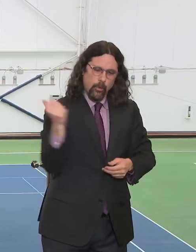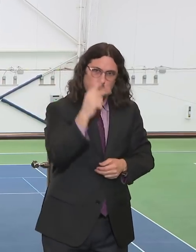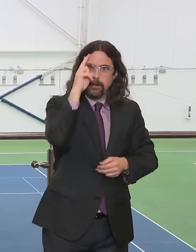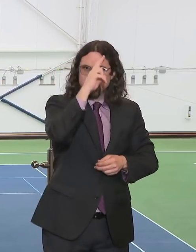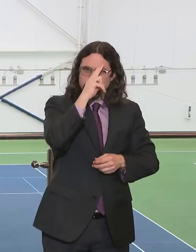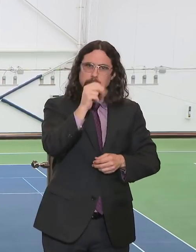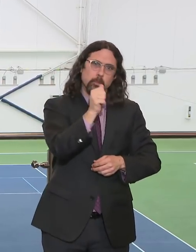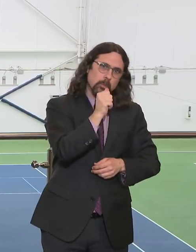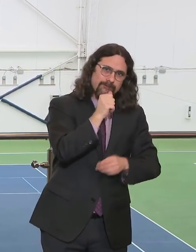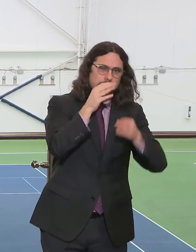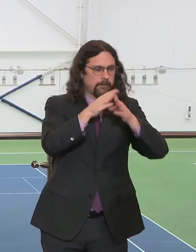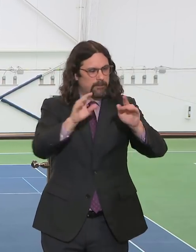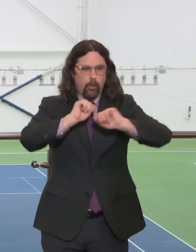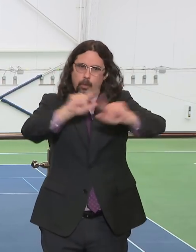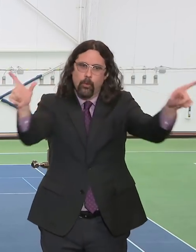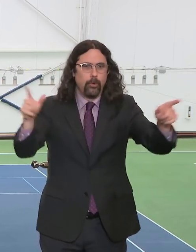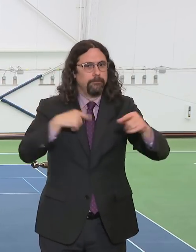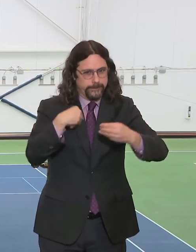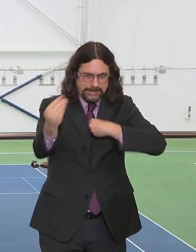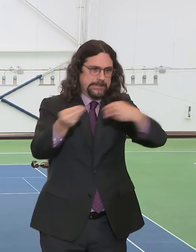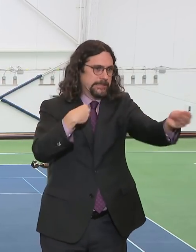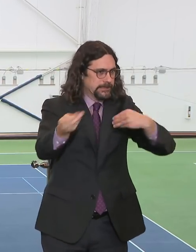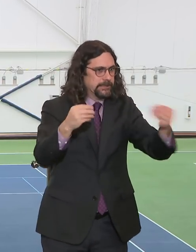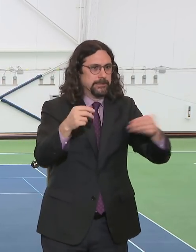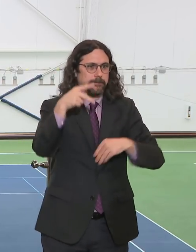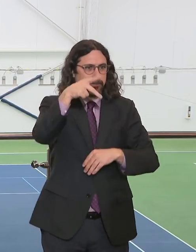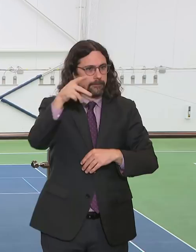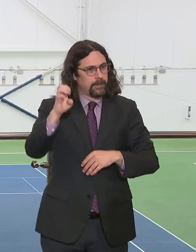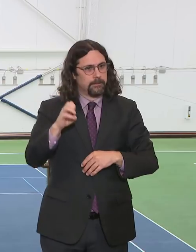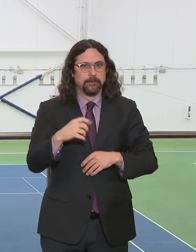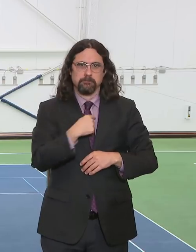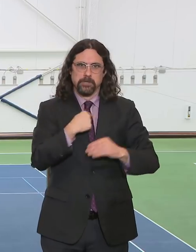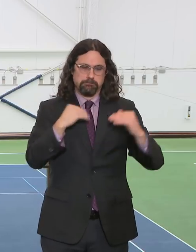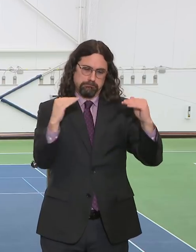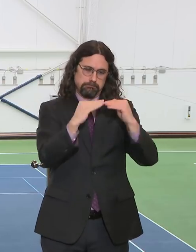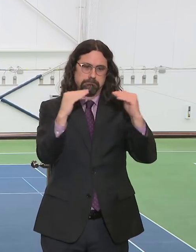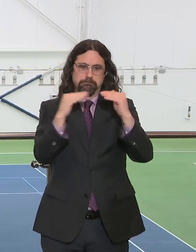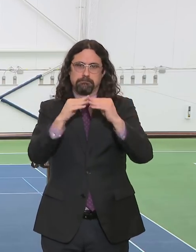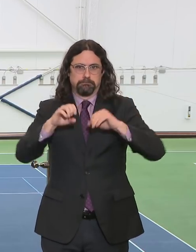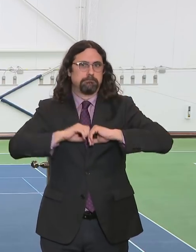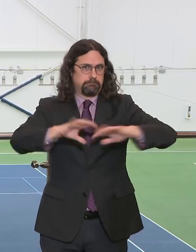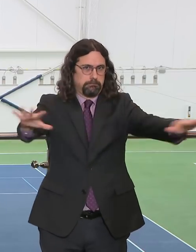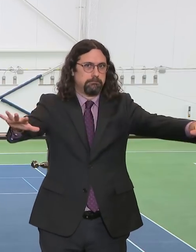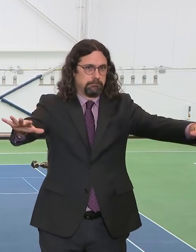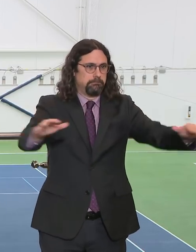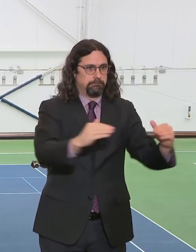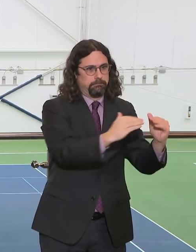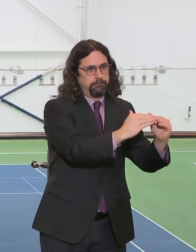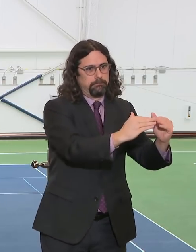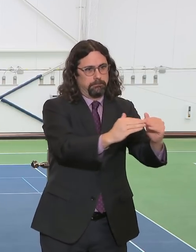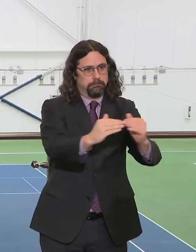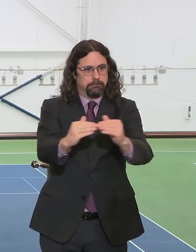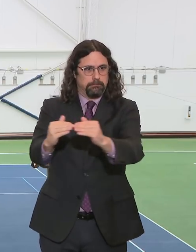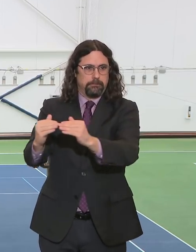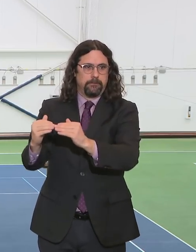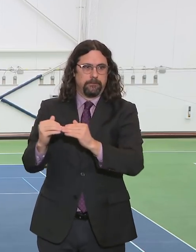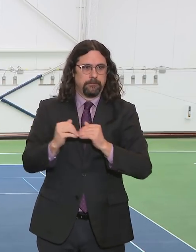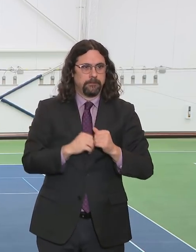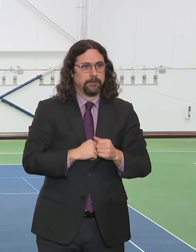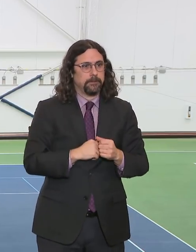go wherever the need is, in an equitable fashion. So this day, today, we are distributing